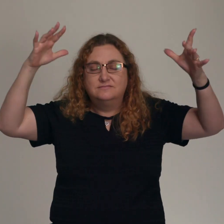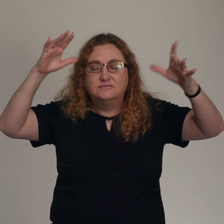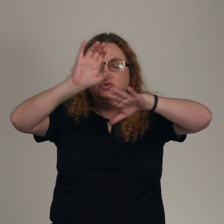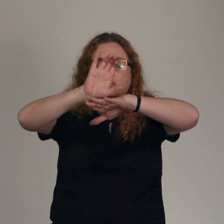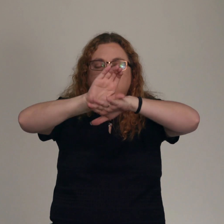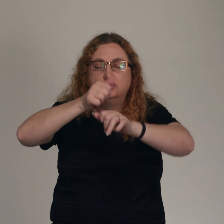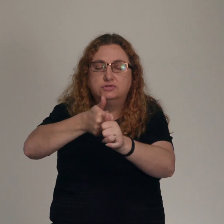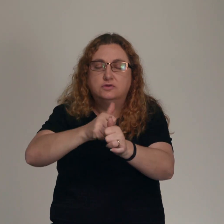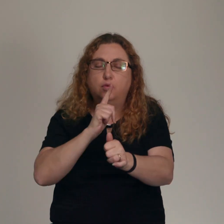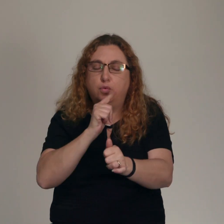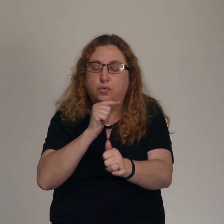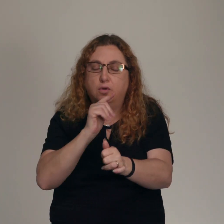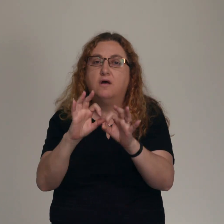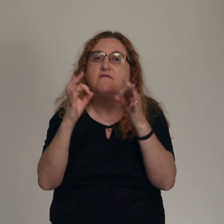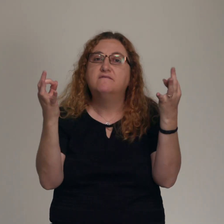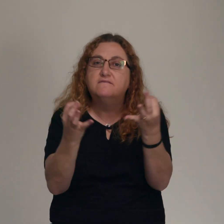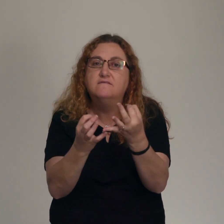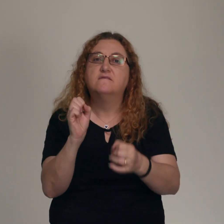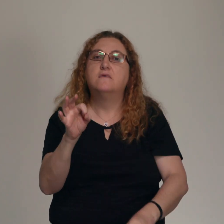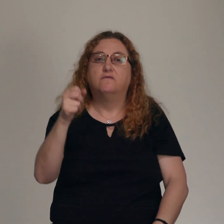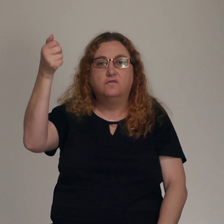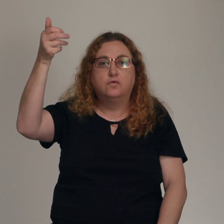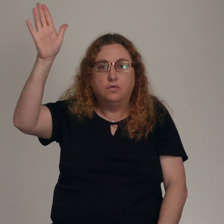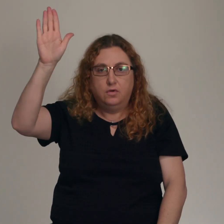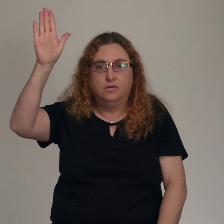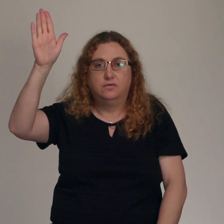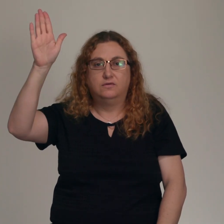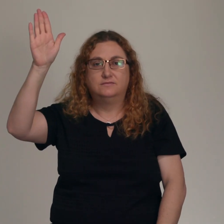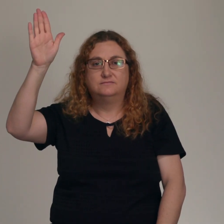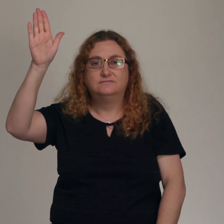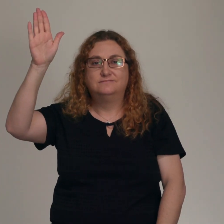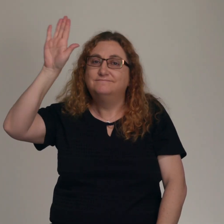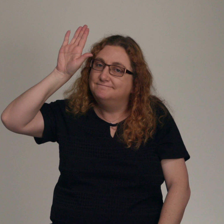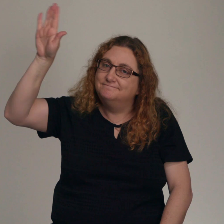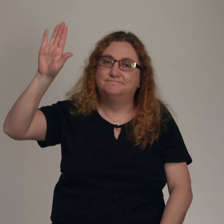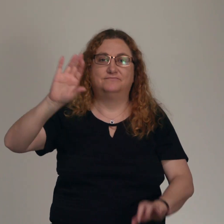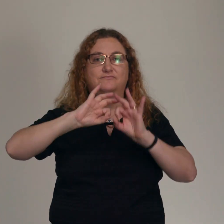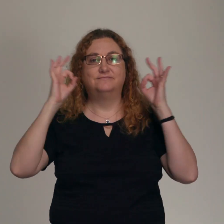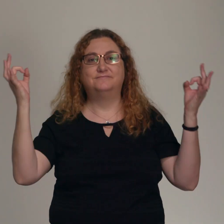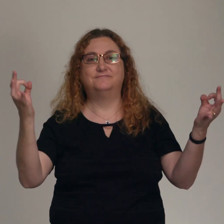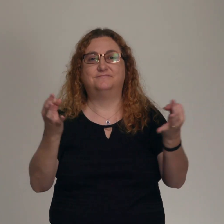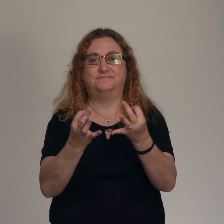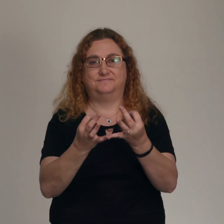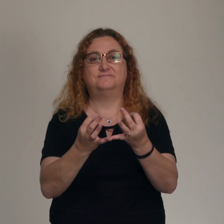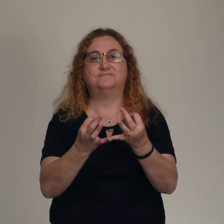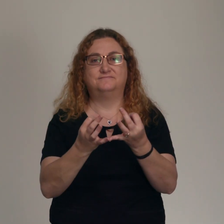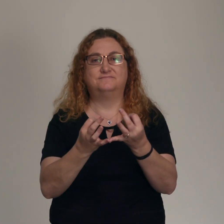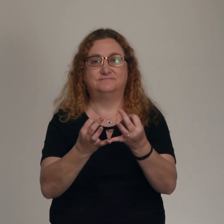The church is no less less than a gathered assembling. We are the gathered assembling.